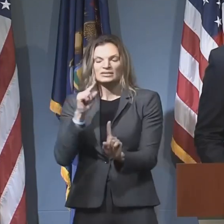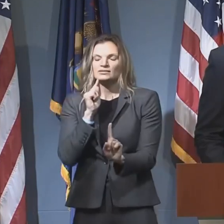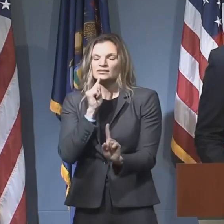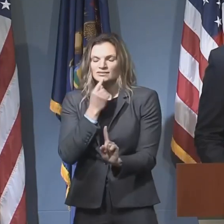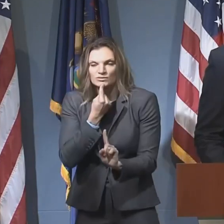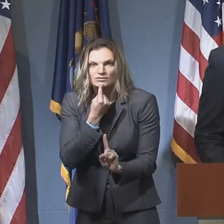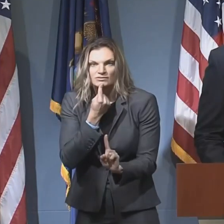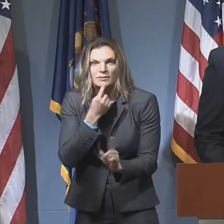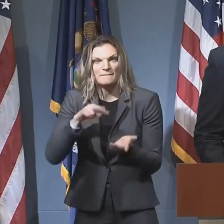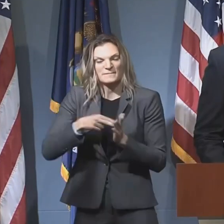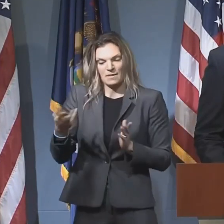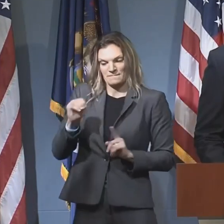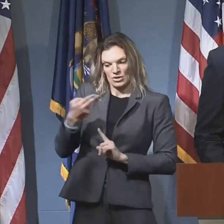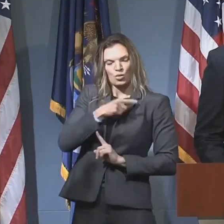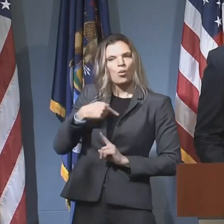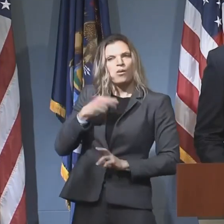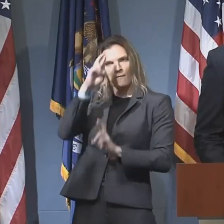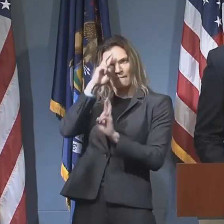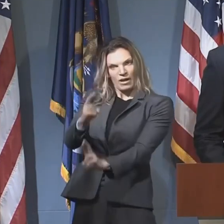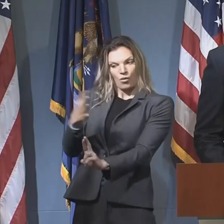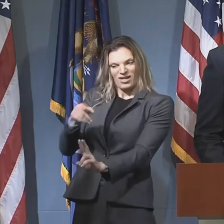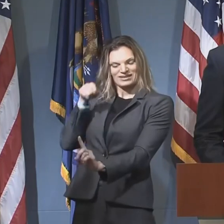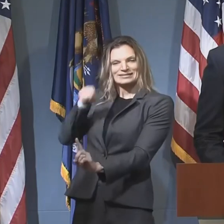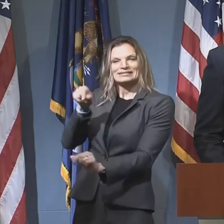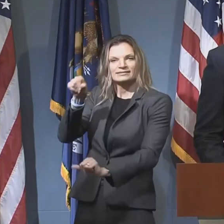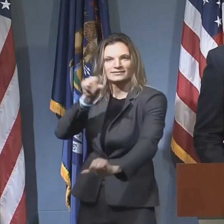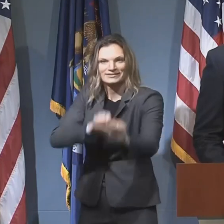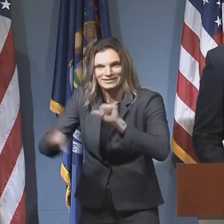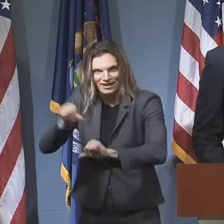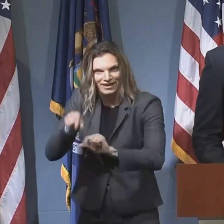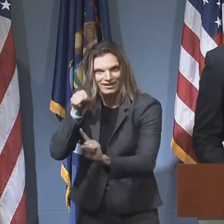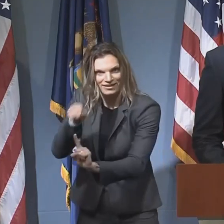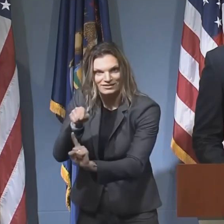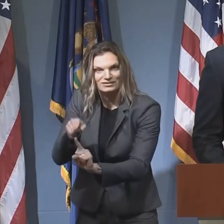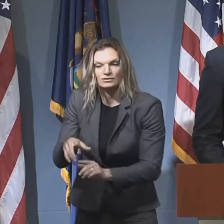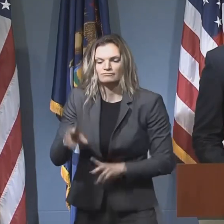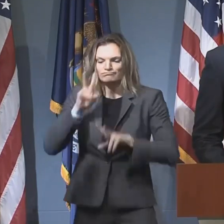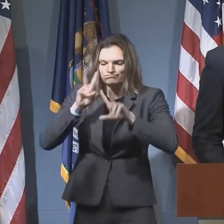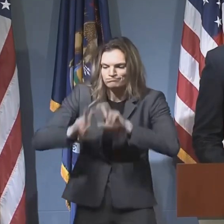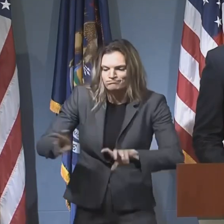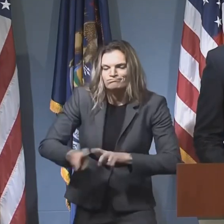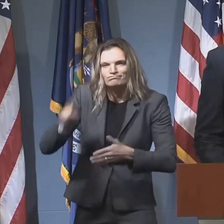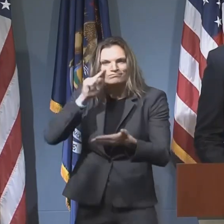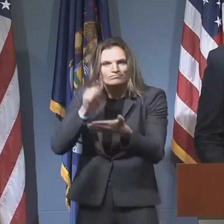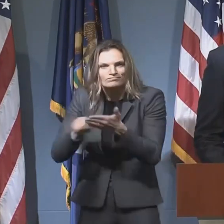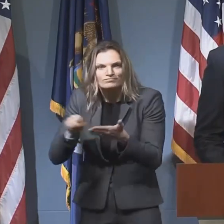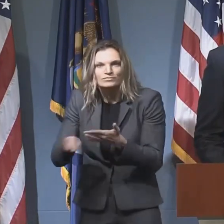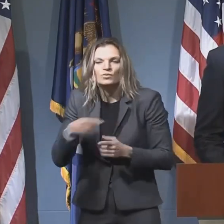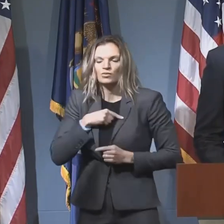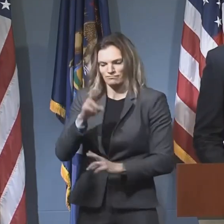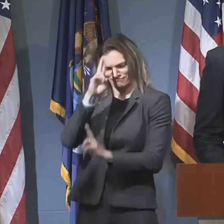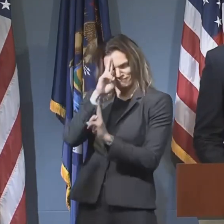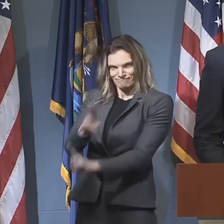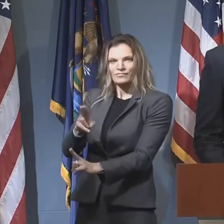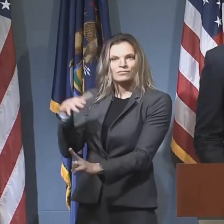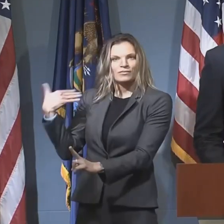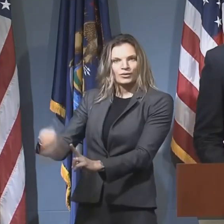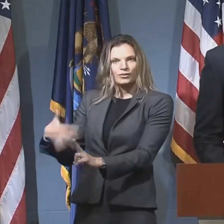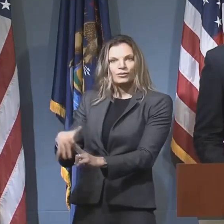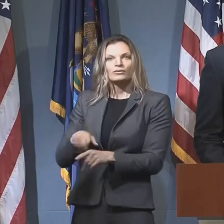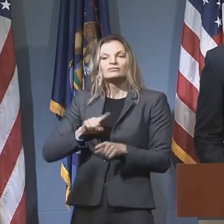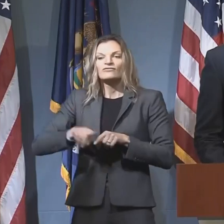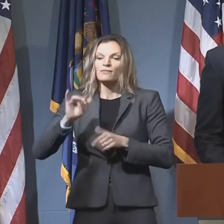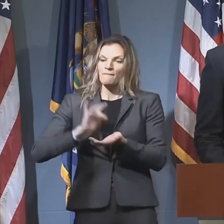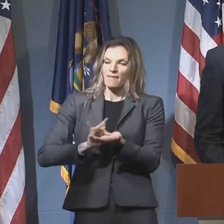respects science. We are proud of the tremendous educational, research, scientific and medical institutions that we have built